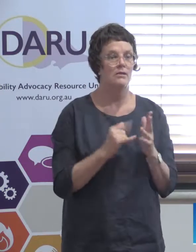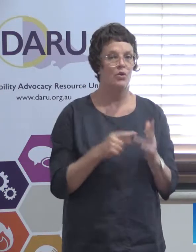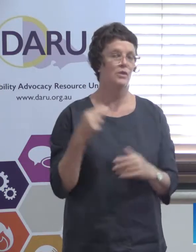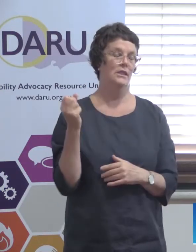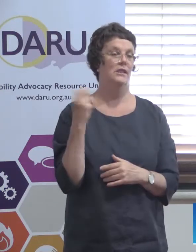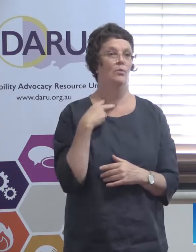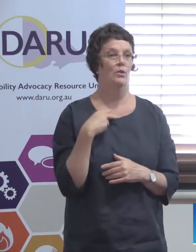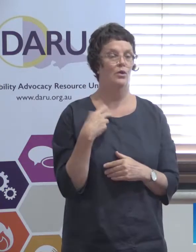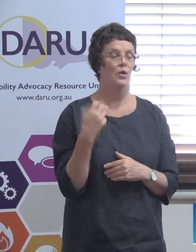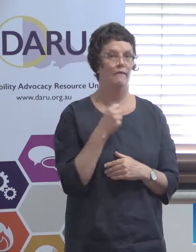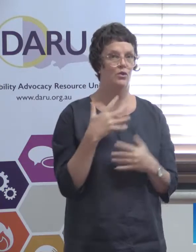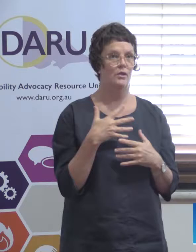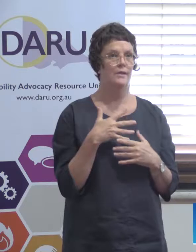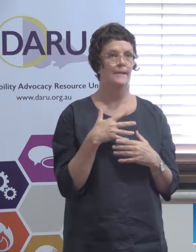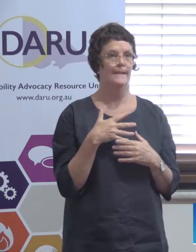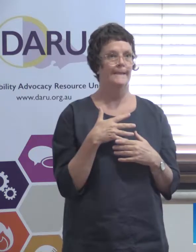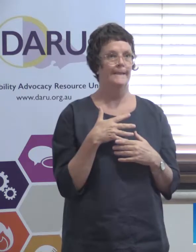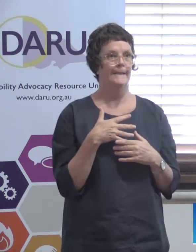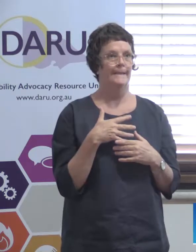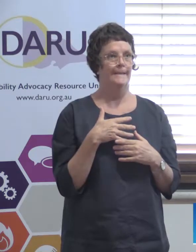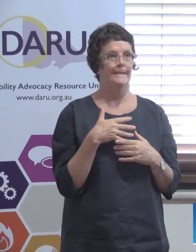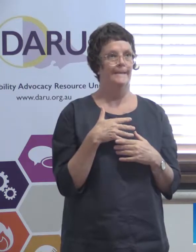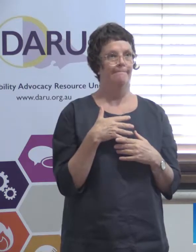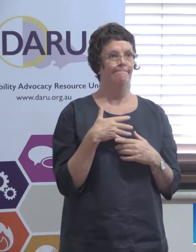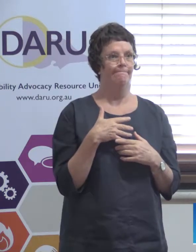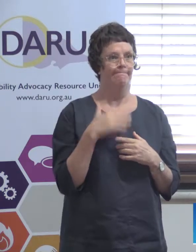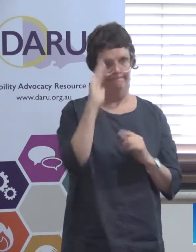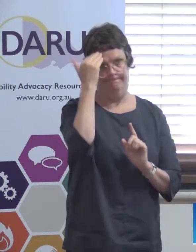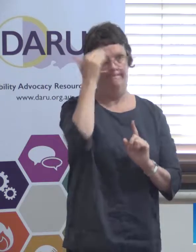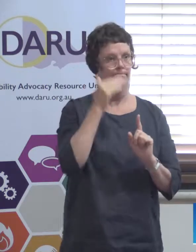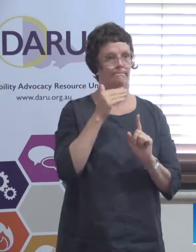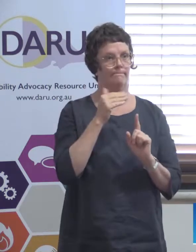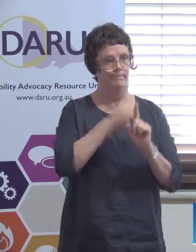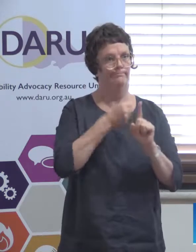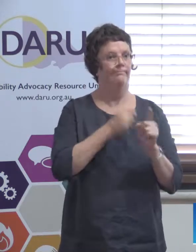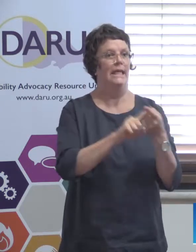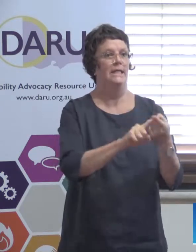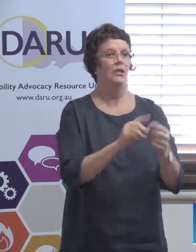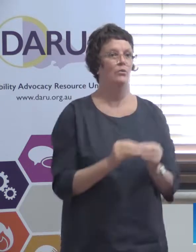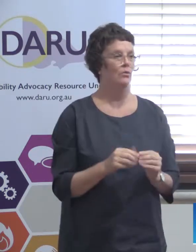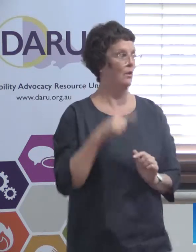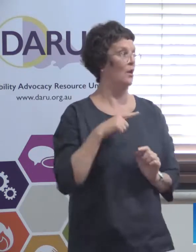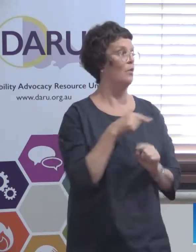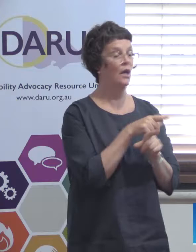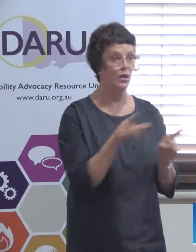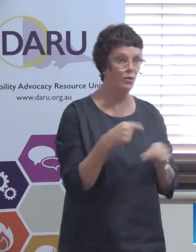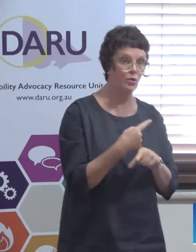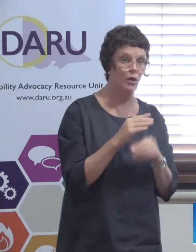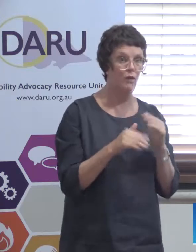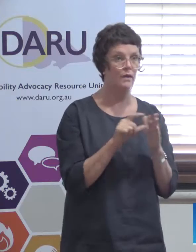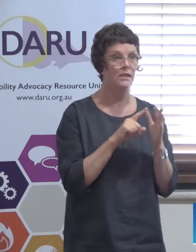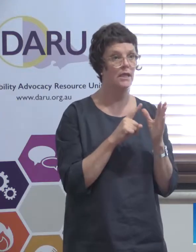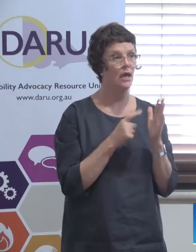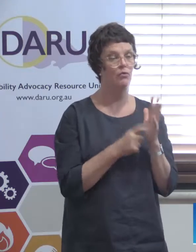which is why actually the stuff you were talking about earlier about Daru's priorities for next year and the stuff